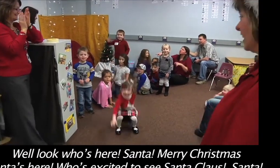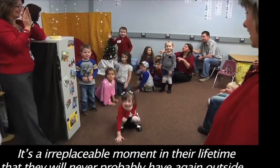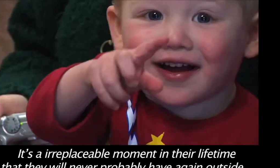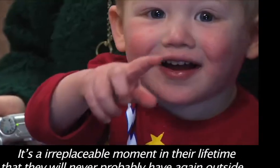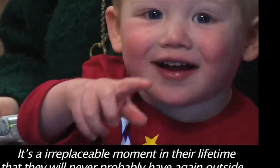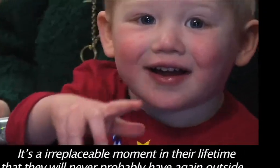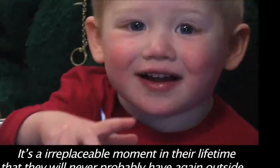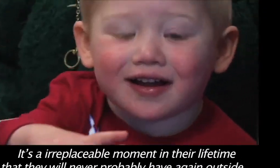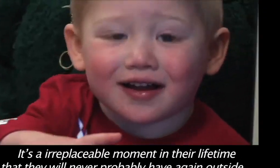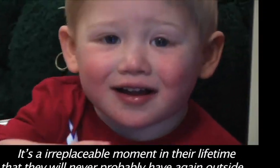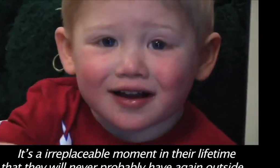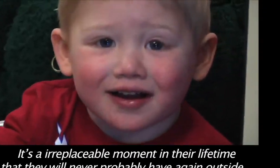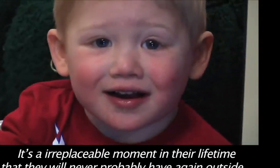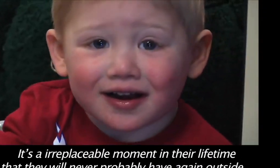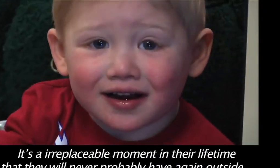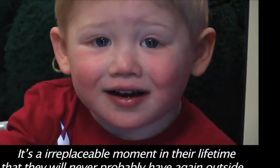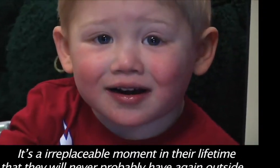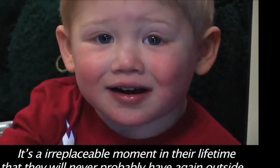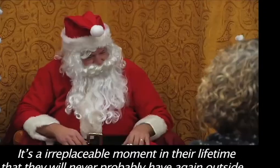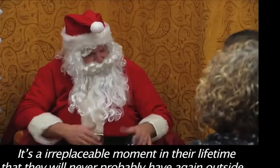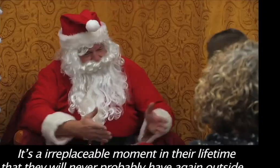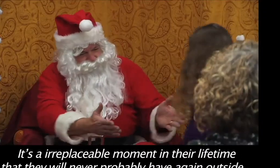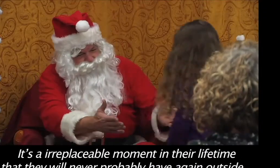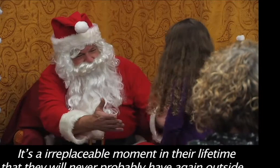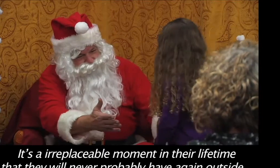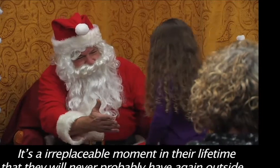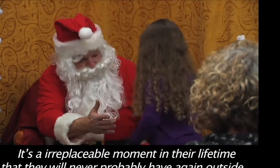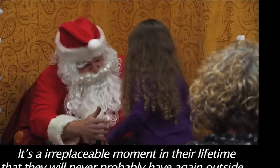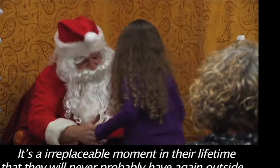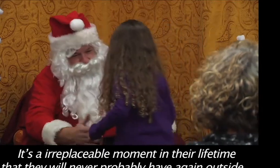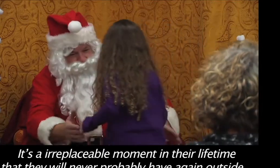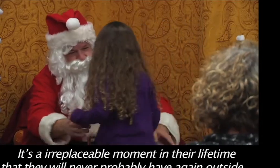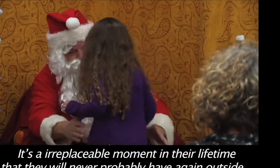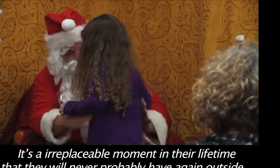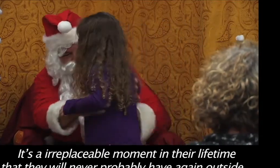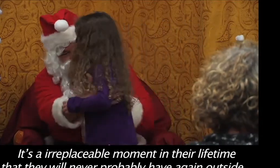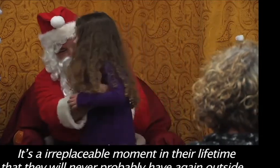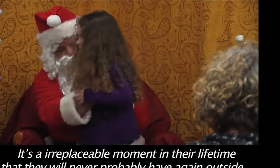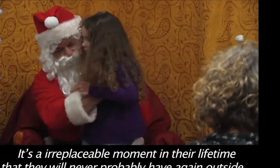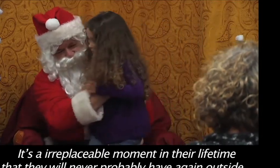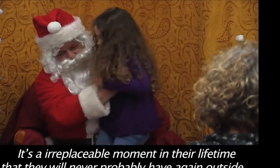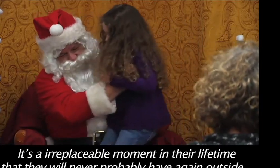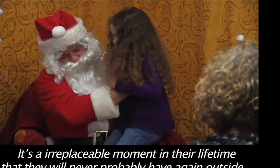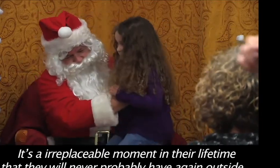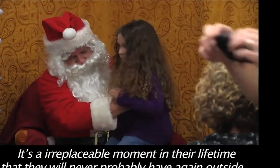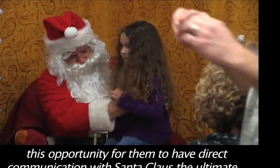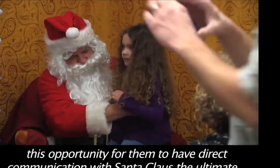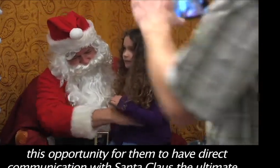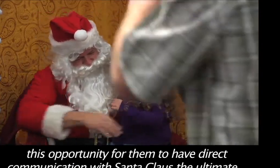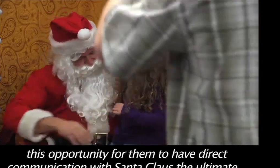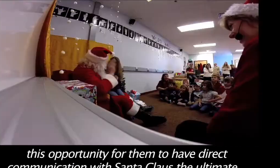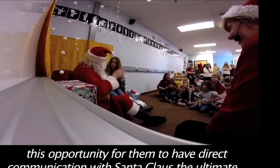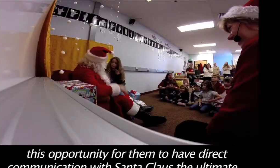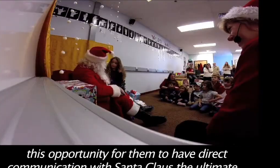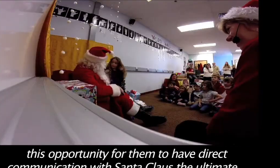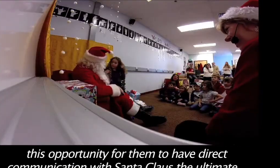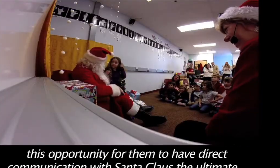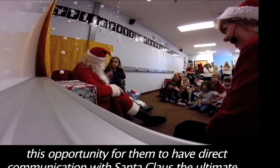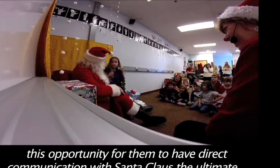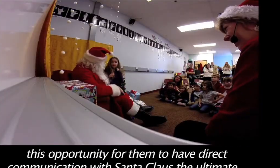It's an irreplaceable moment in their lifetime that they will never probably have again outside of this opportunity. For